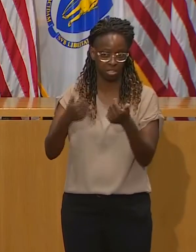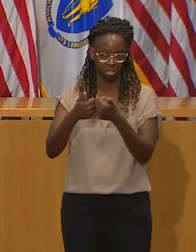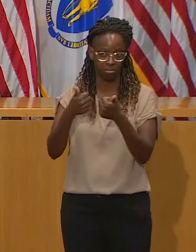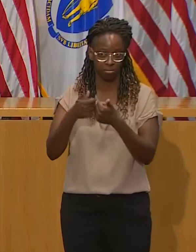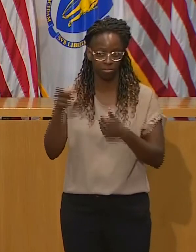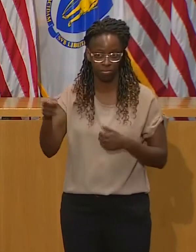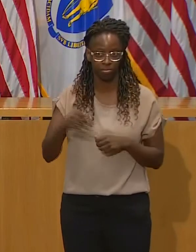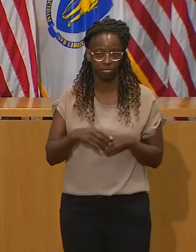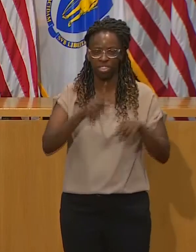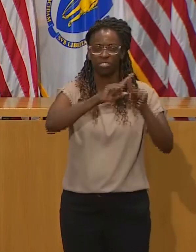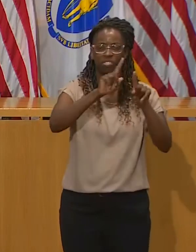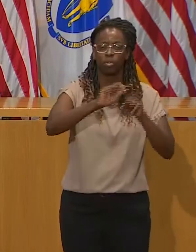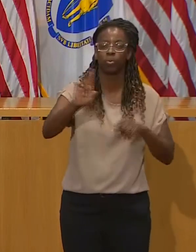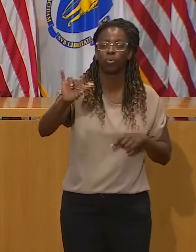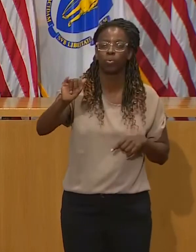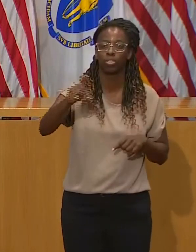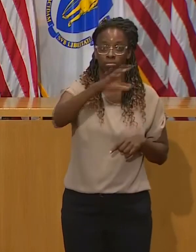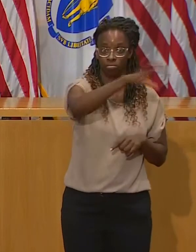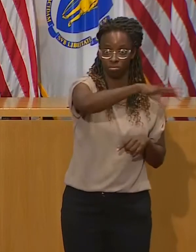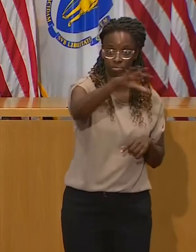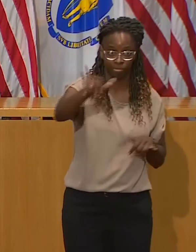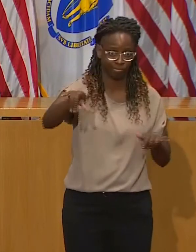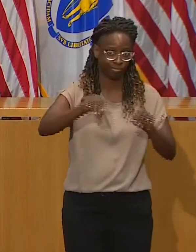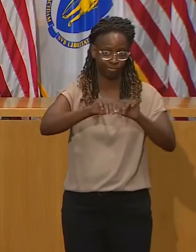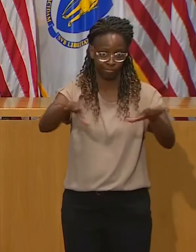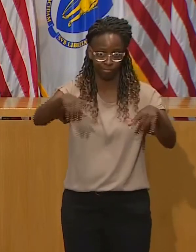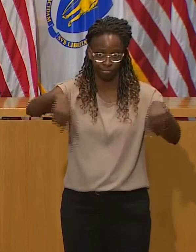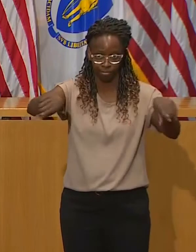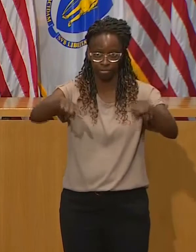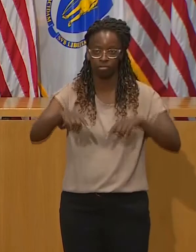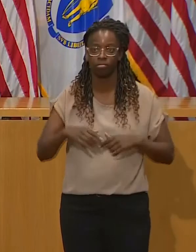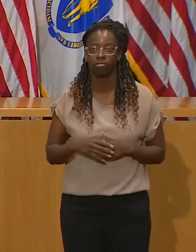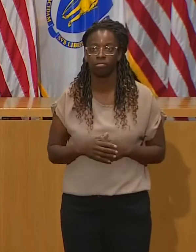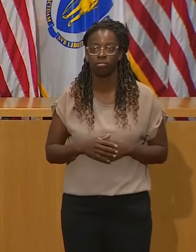Department of Public Health is sort of directing their cluster investigation work.